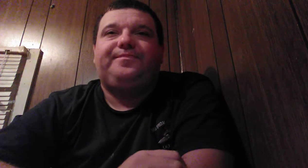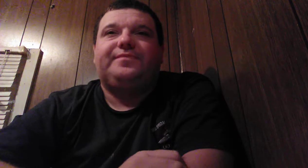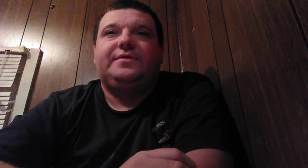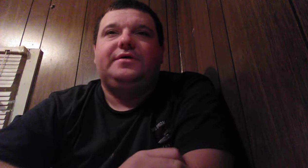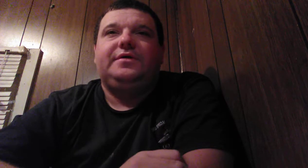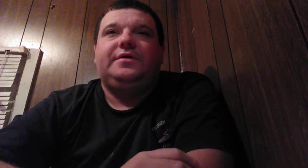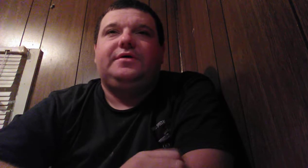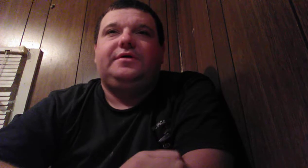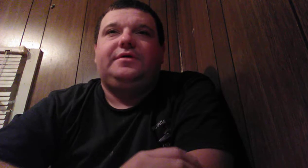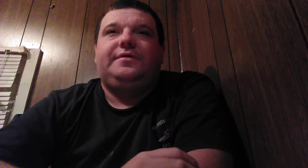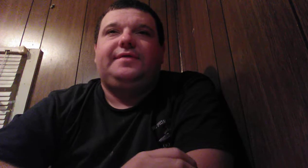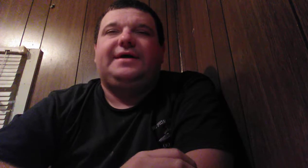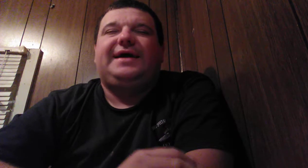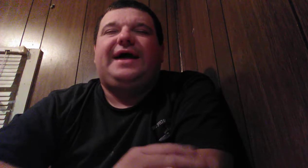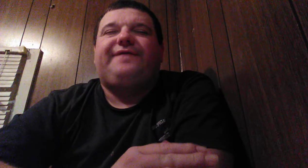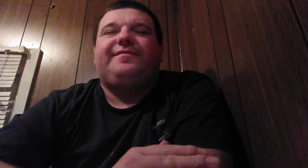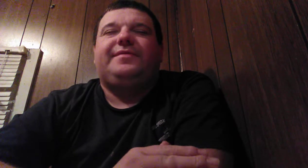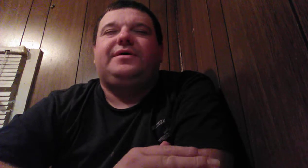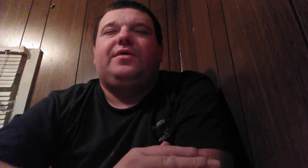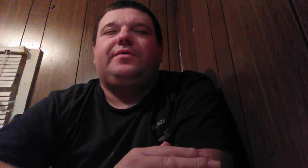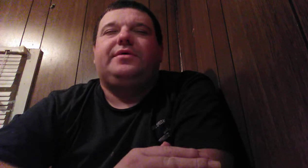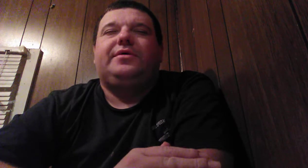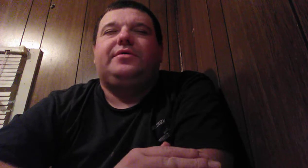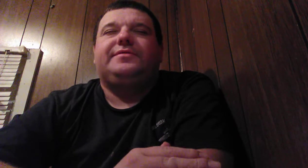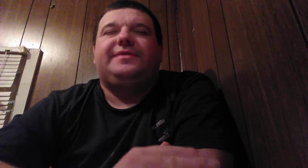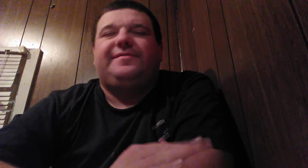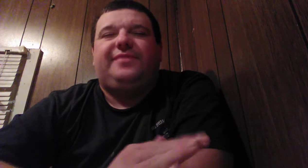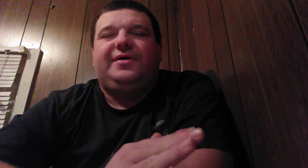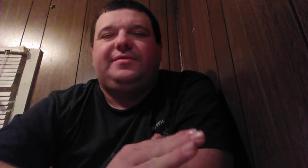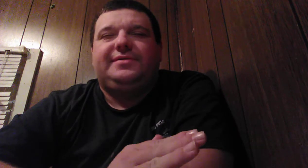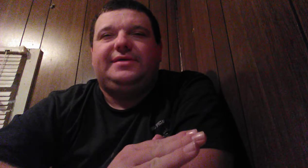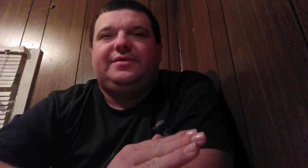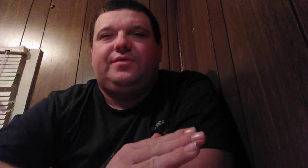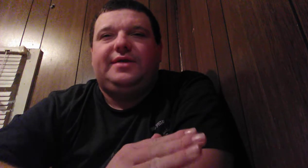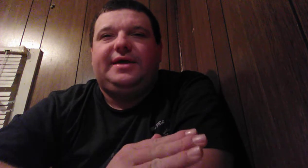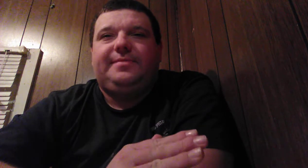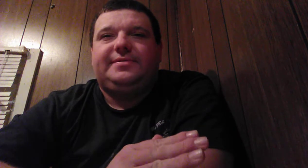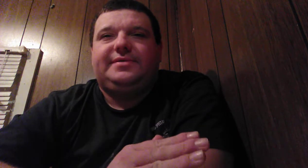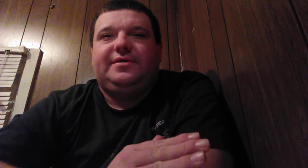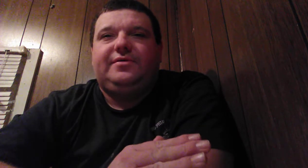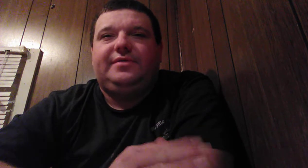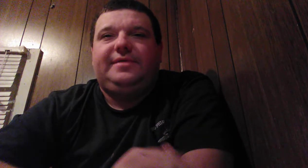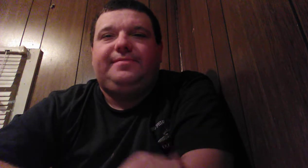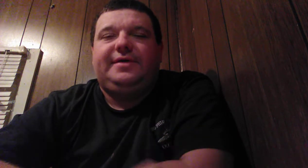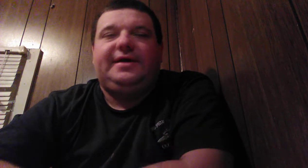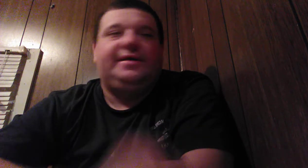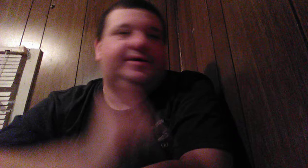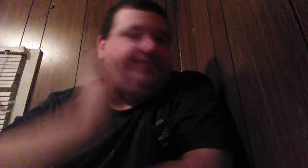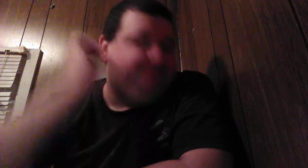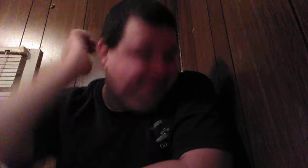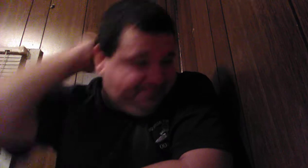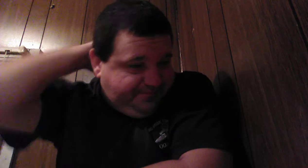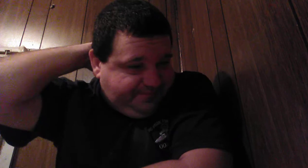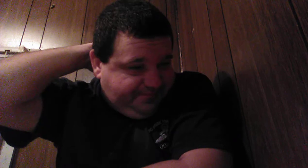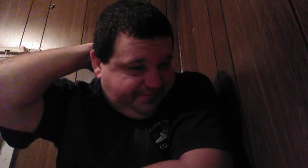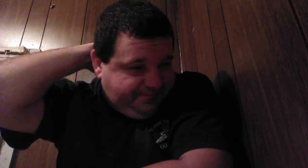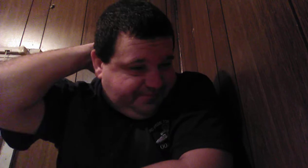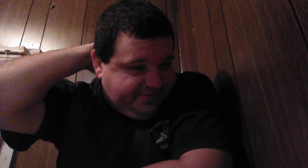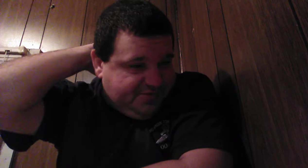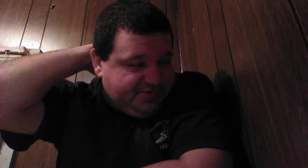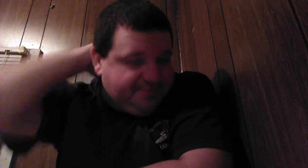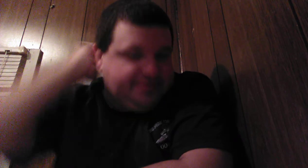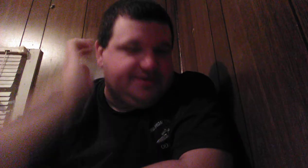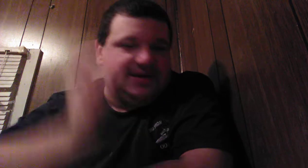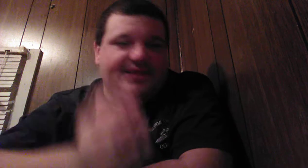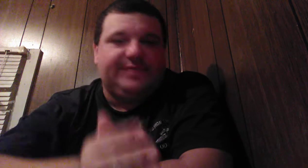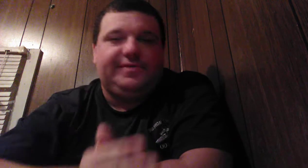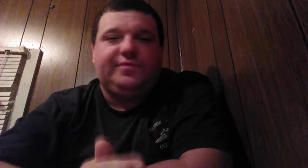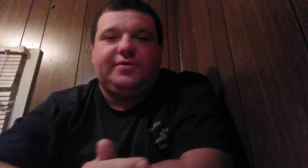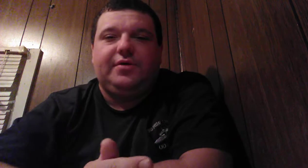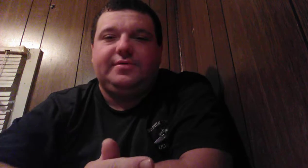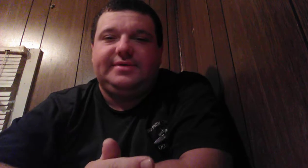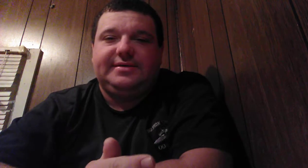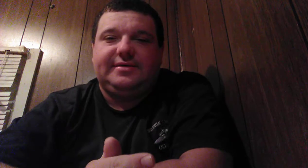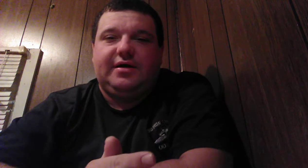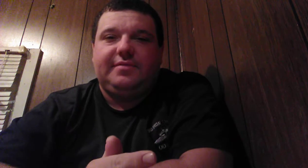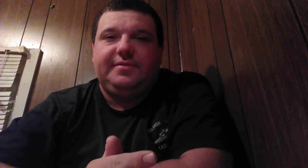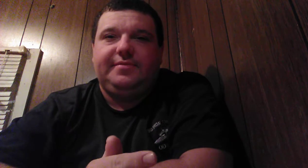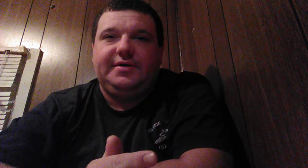that guy from the Golden Girls I know he was in the one episode he played up he was pretending to be roses on me